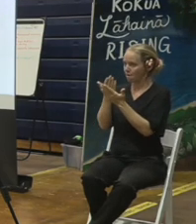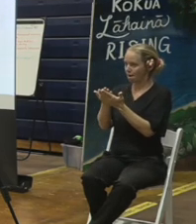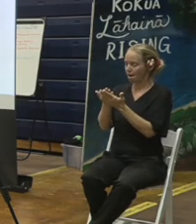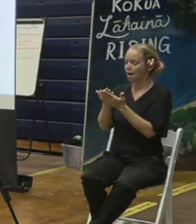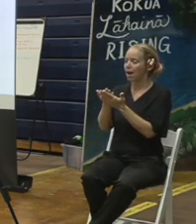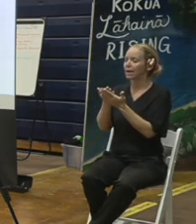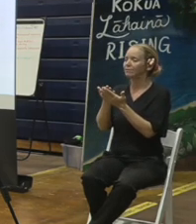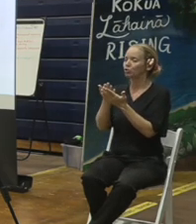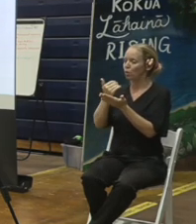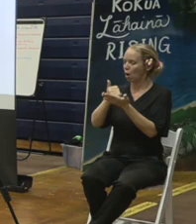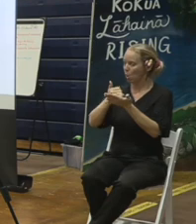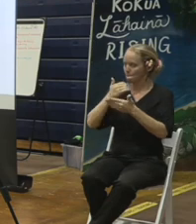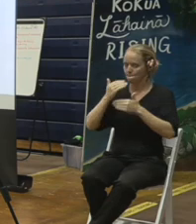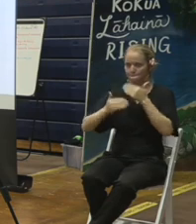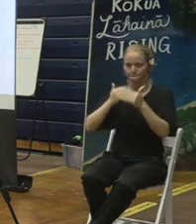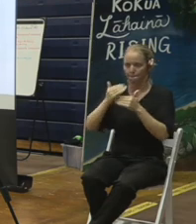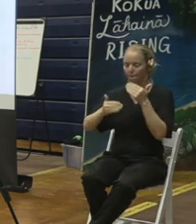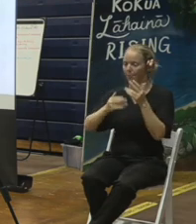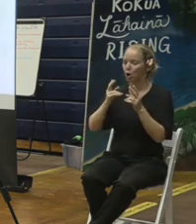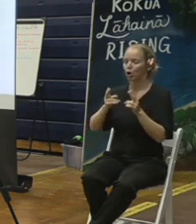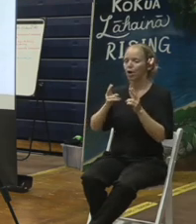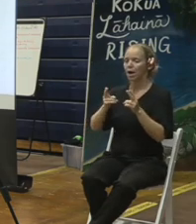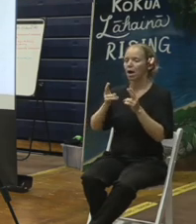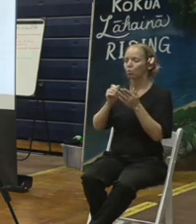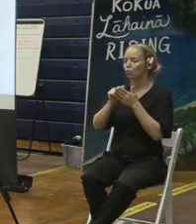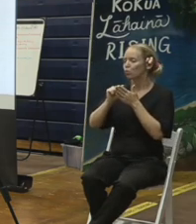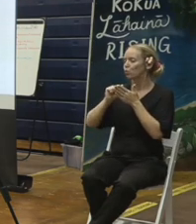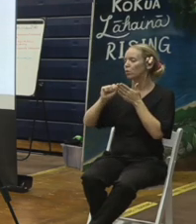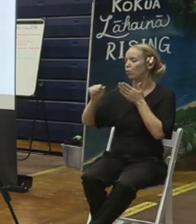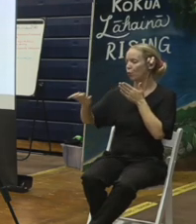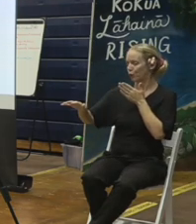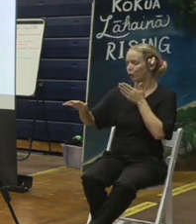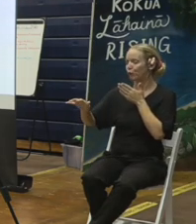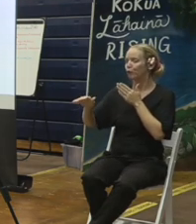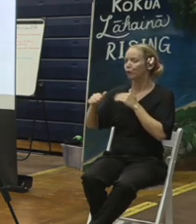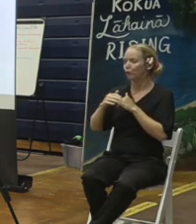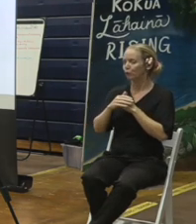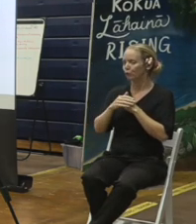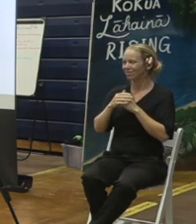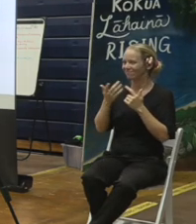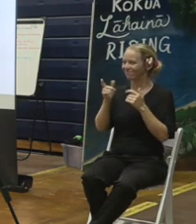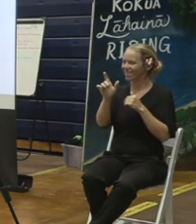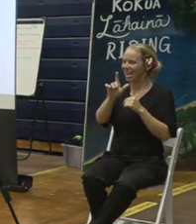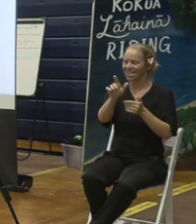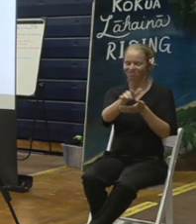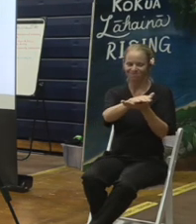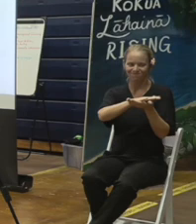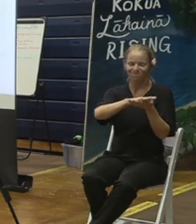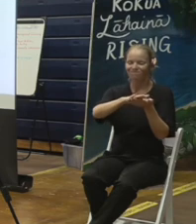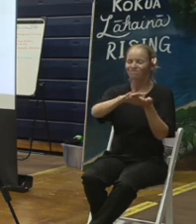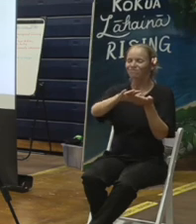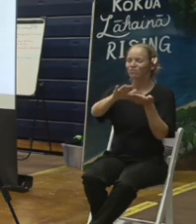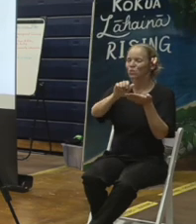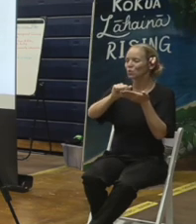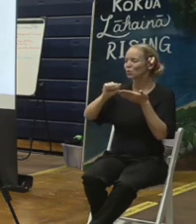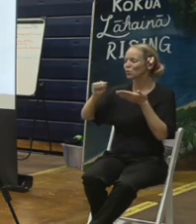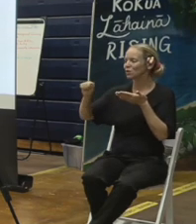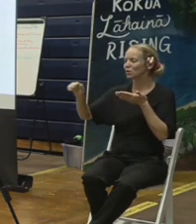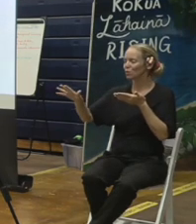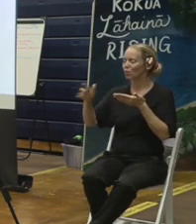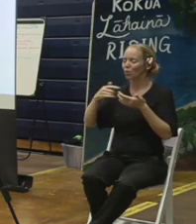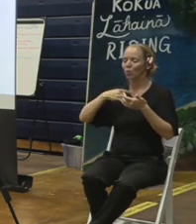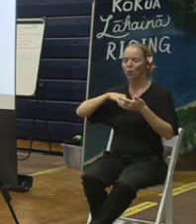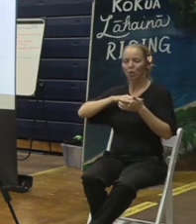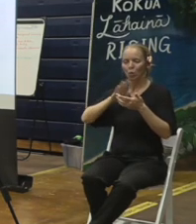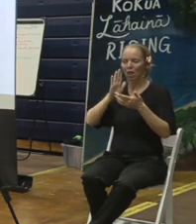Lahaina. Again, throughout the entire process, we will continue to communicate. We will continue to listen. We continue